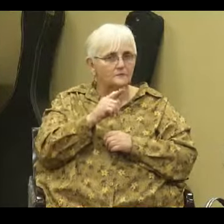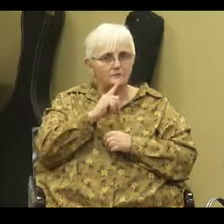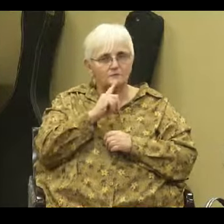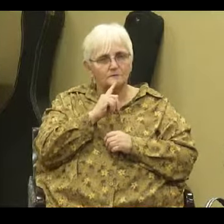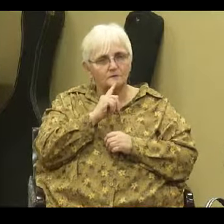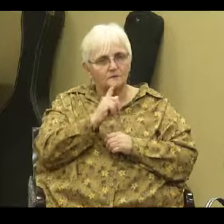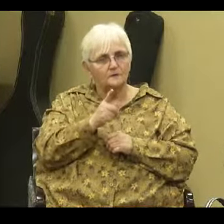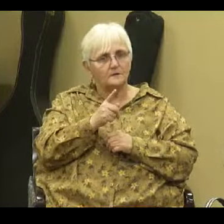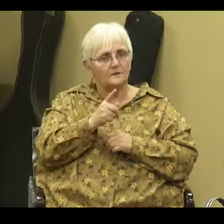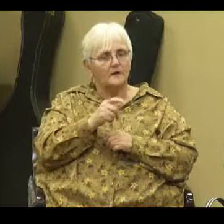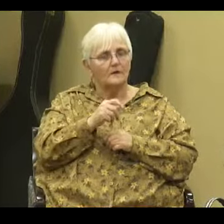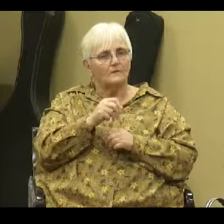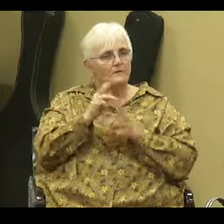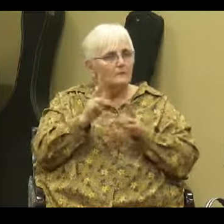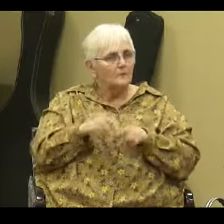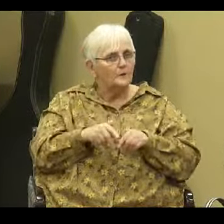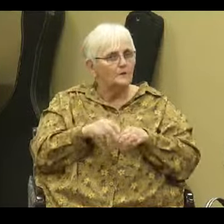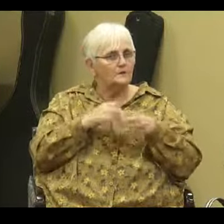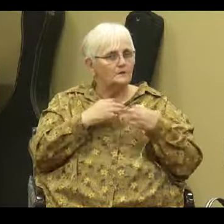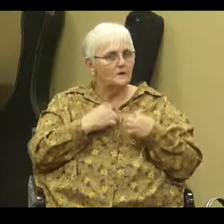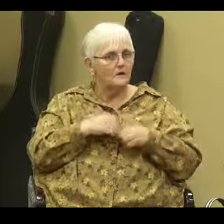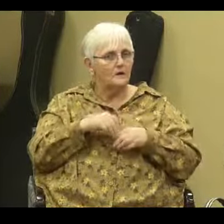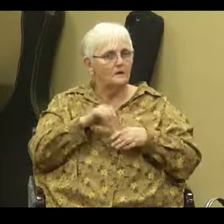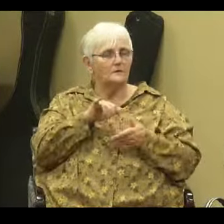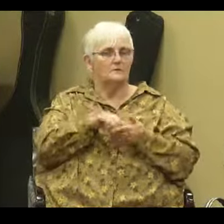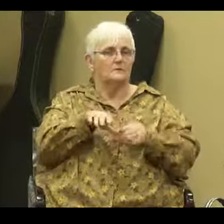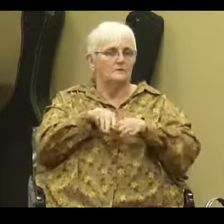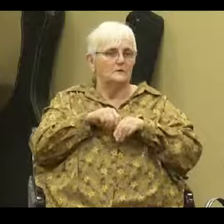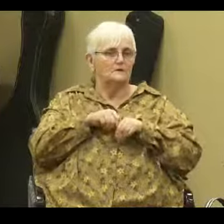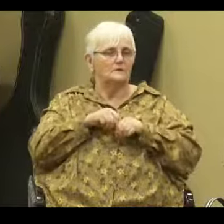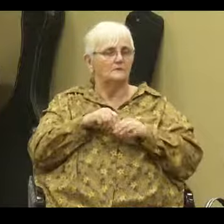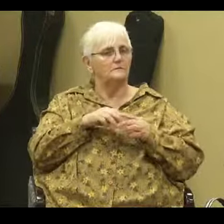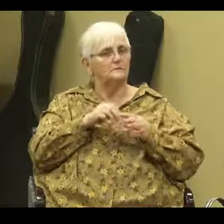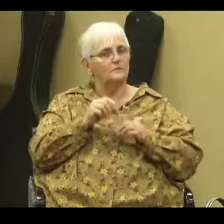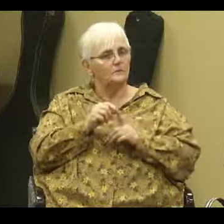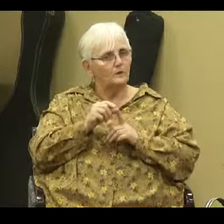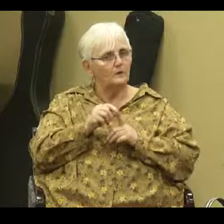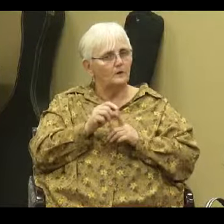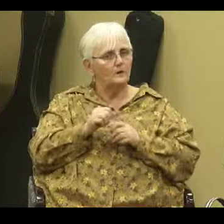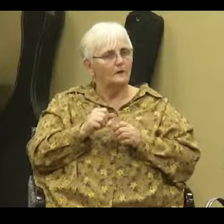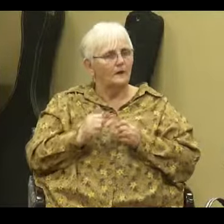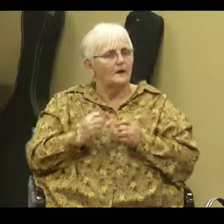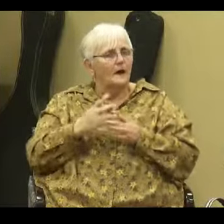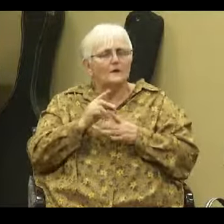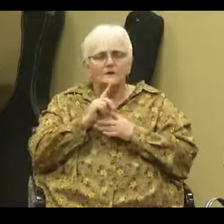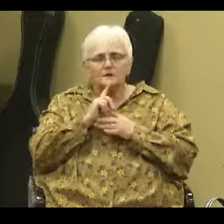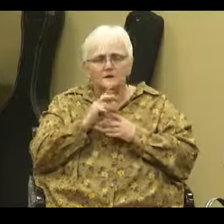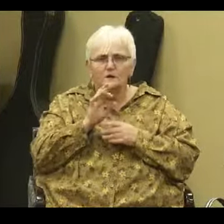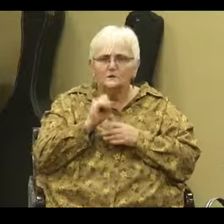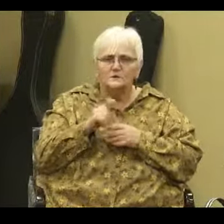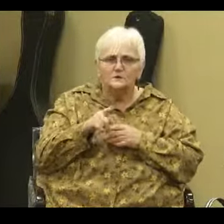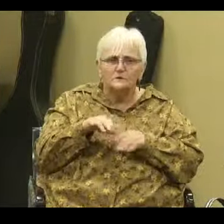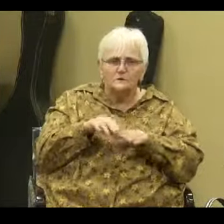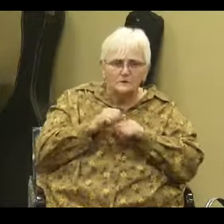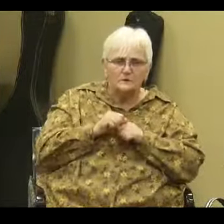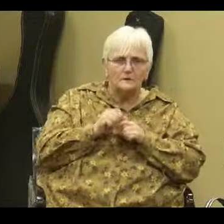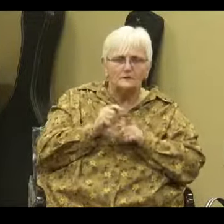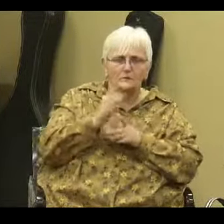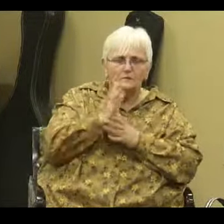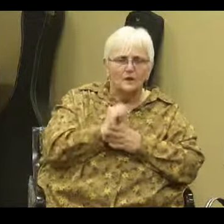person that receives the word. Amen. It's a test. You know, how serious were you? I mean, you know, we